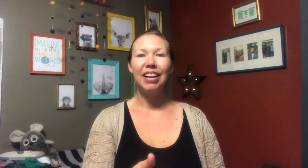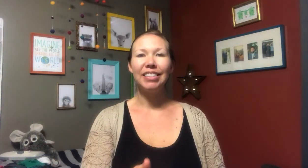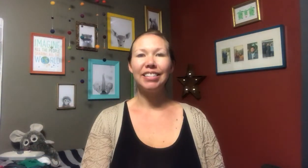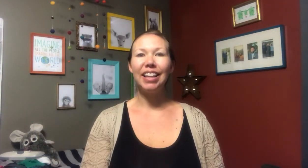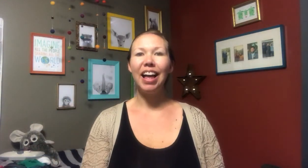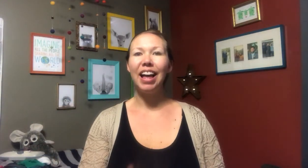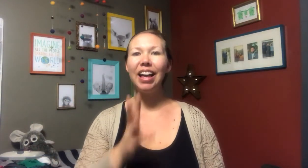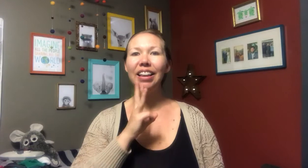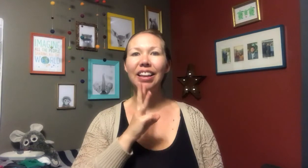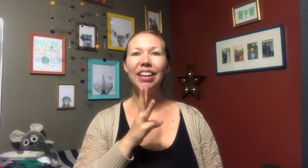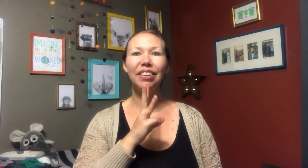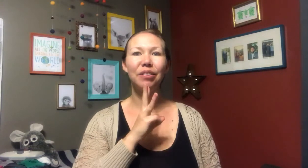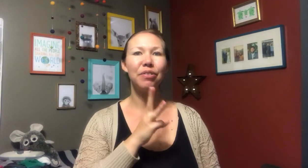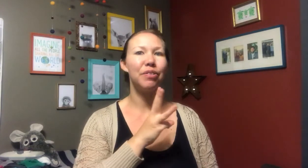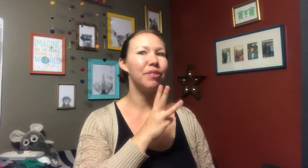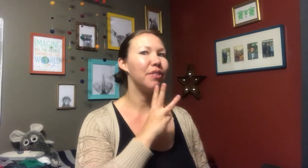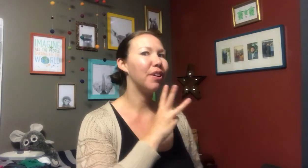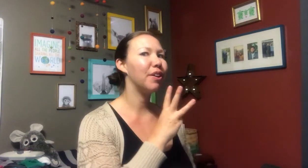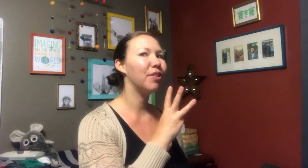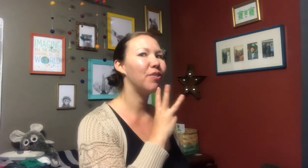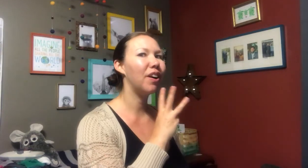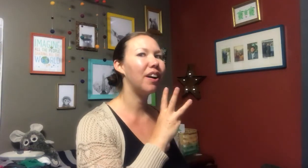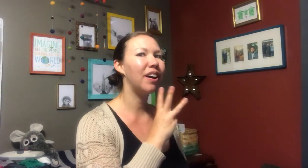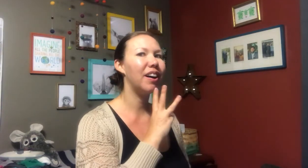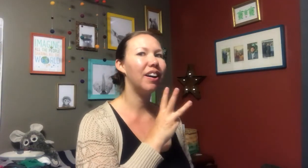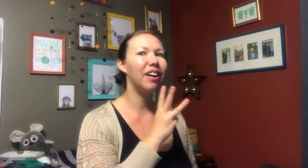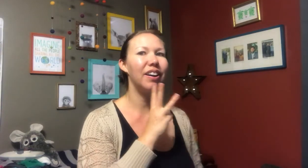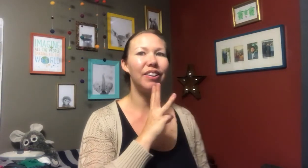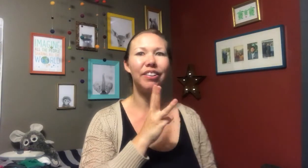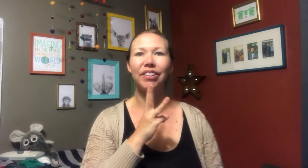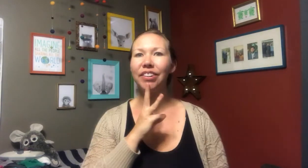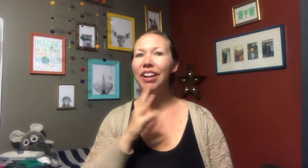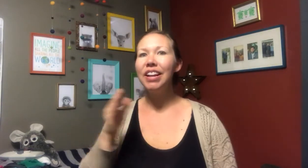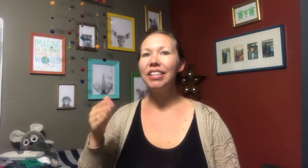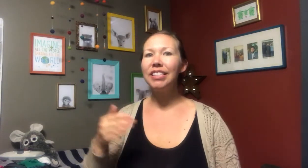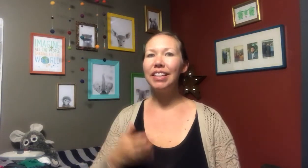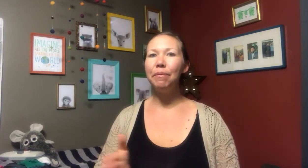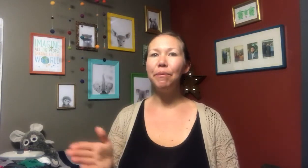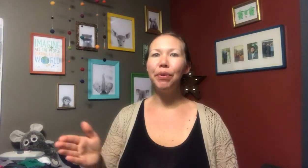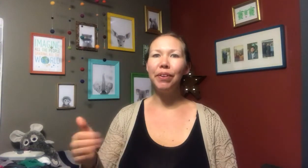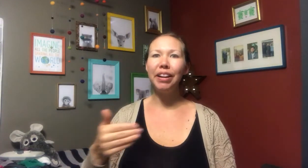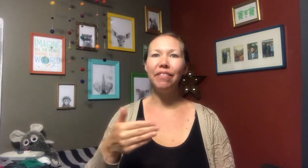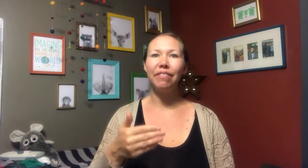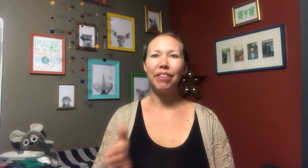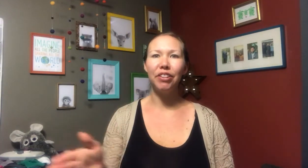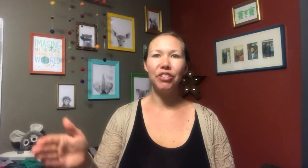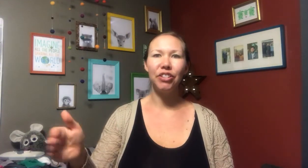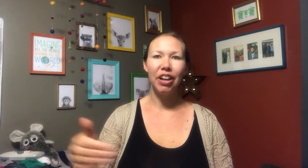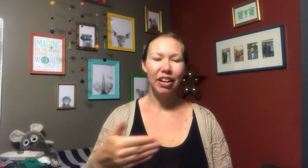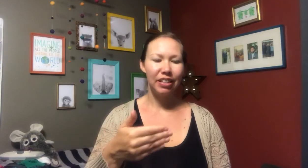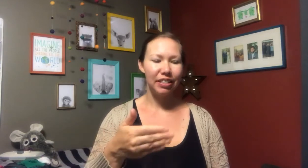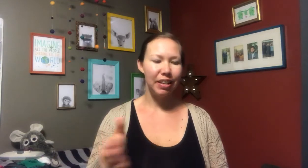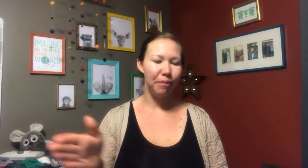sliding through the water. Slippery fish, slippery